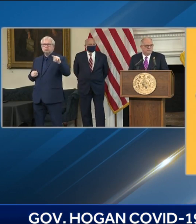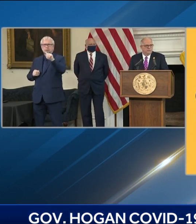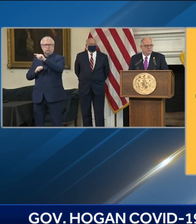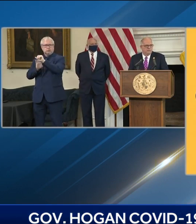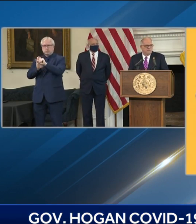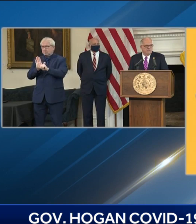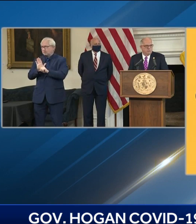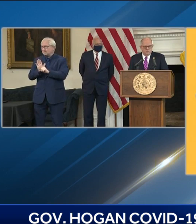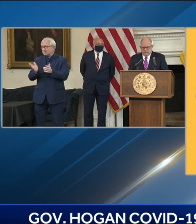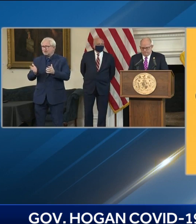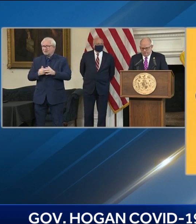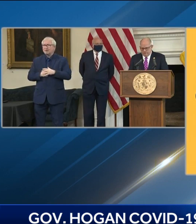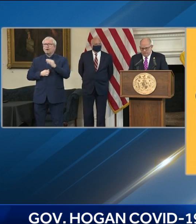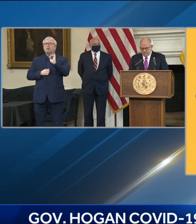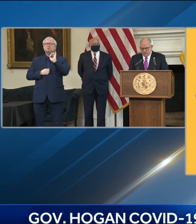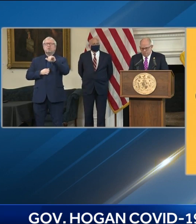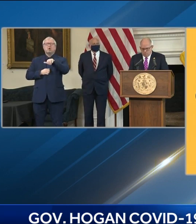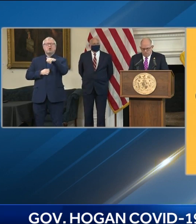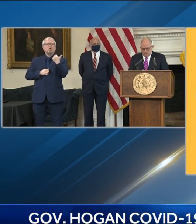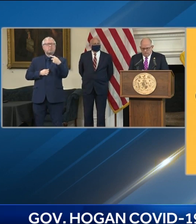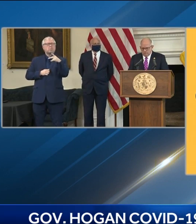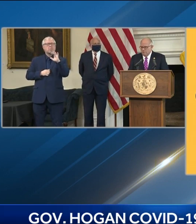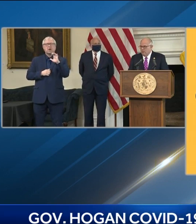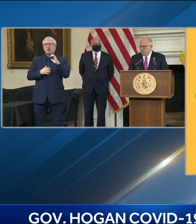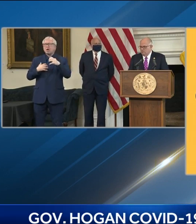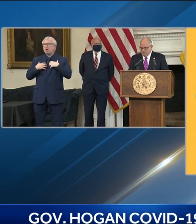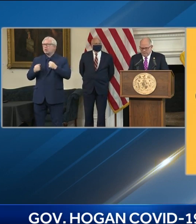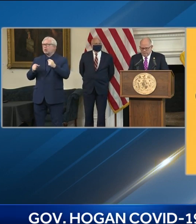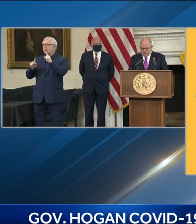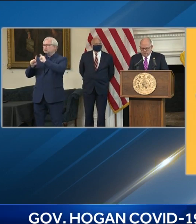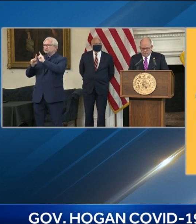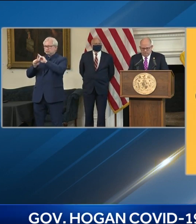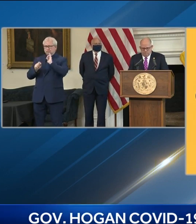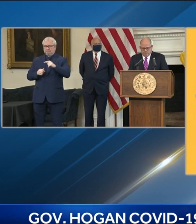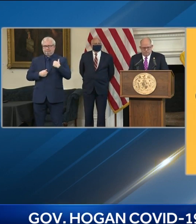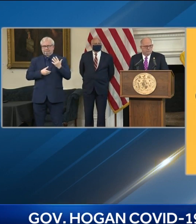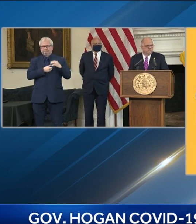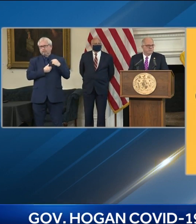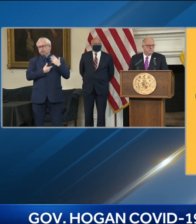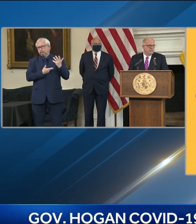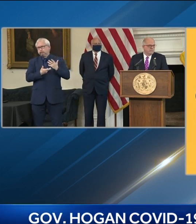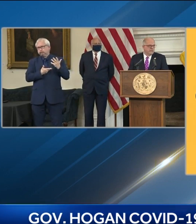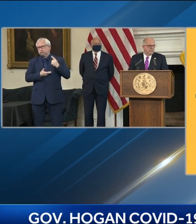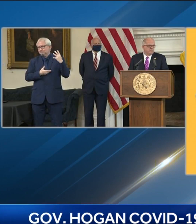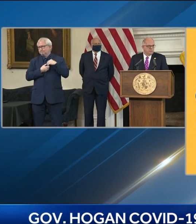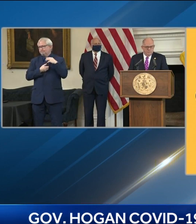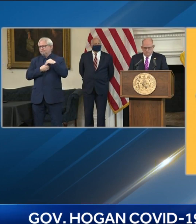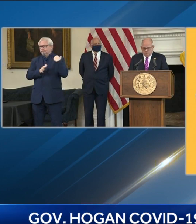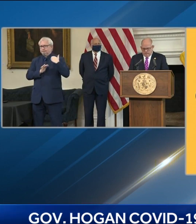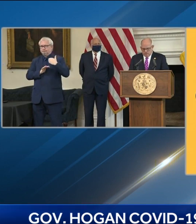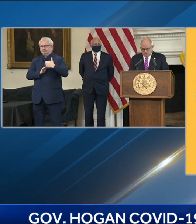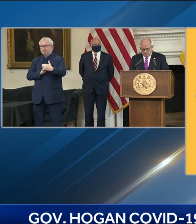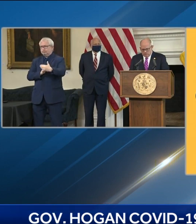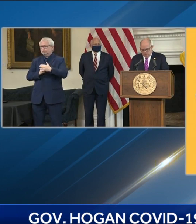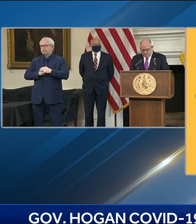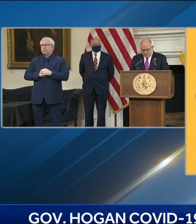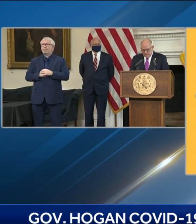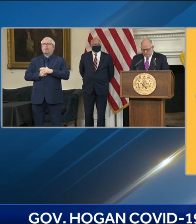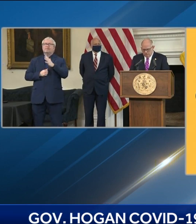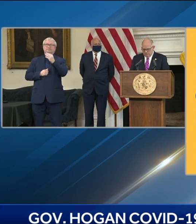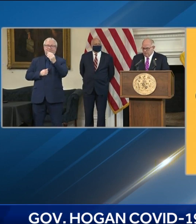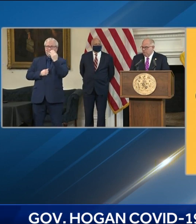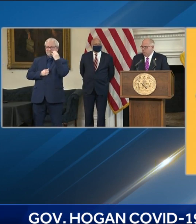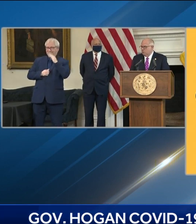I have always emphasized how important it is to follow the science and to get the best advice from the medical experts.